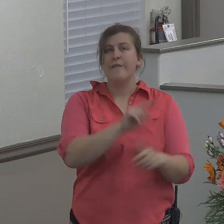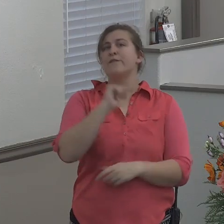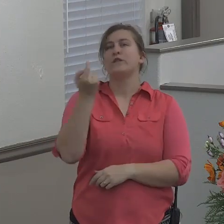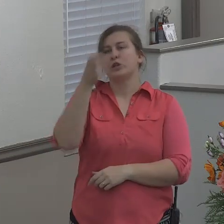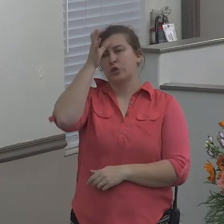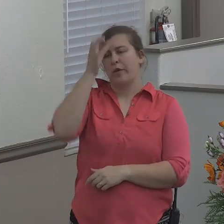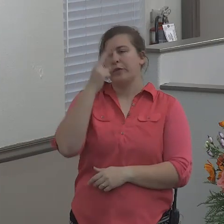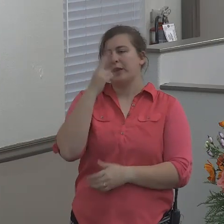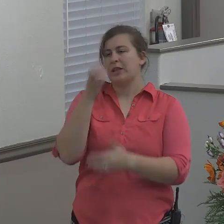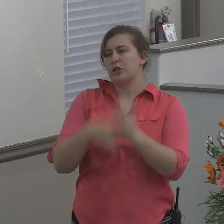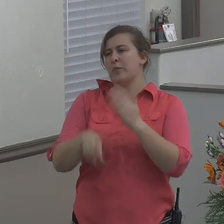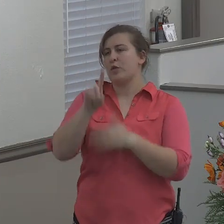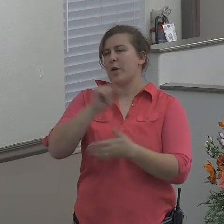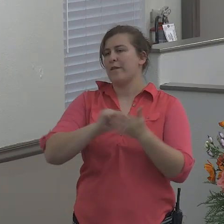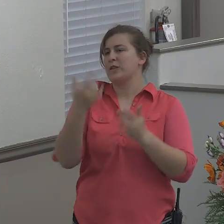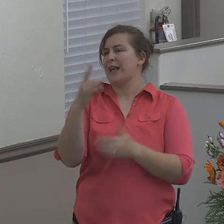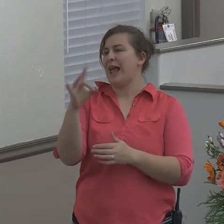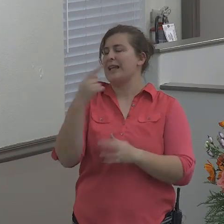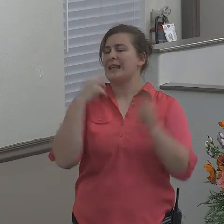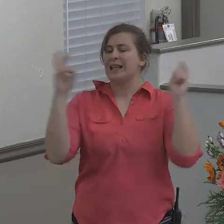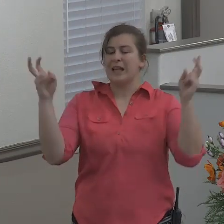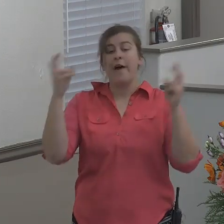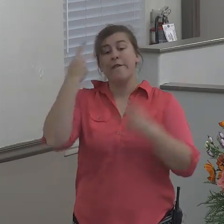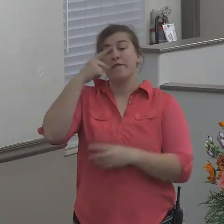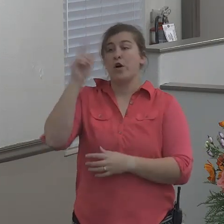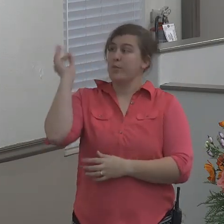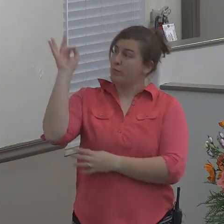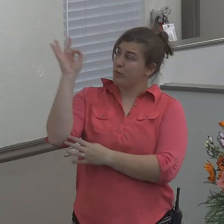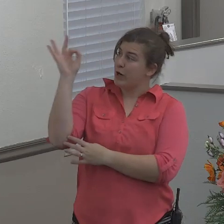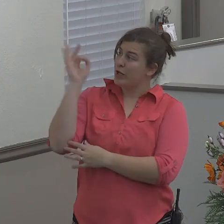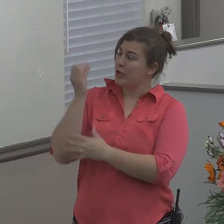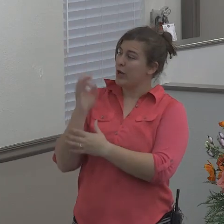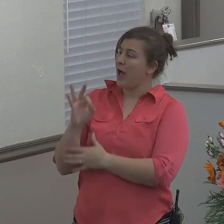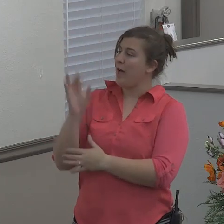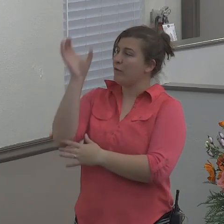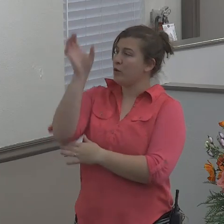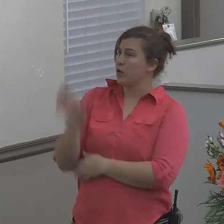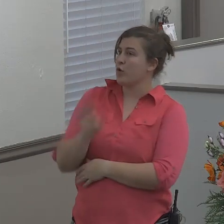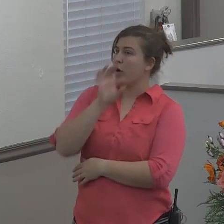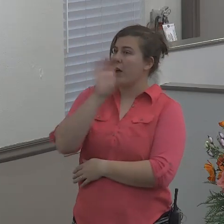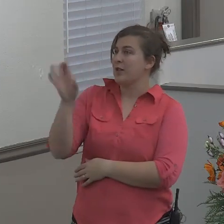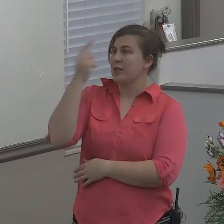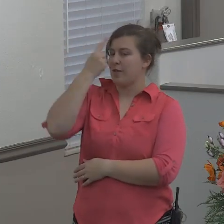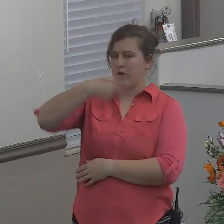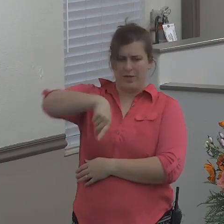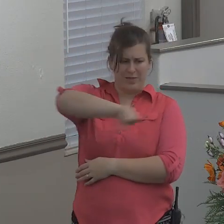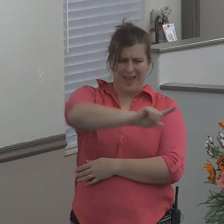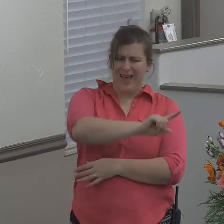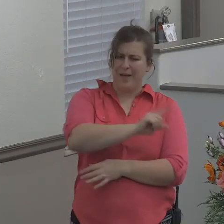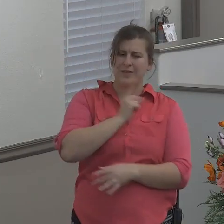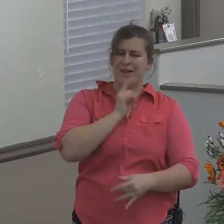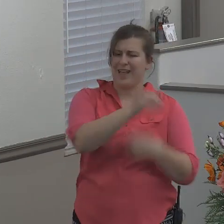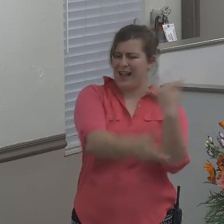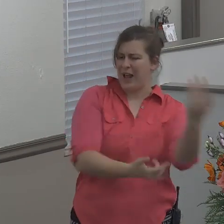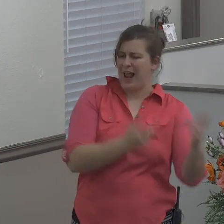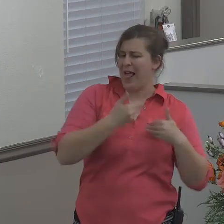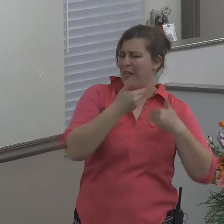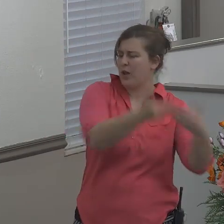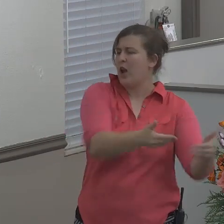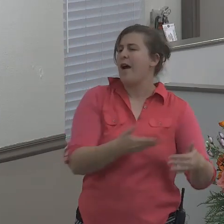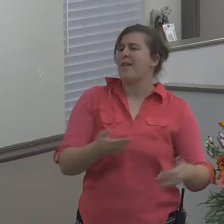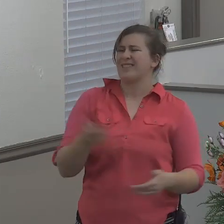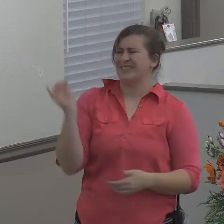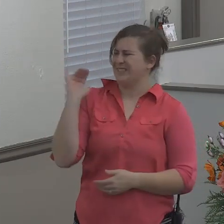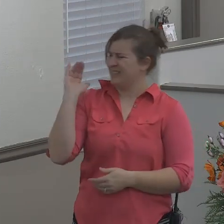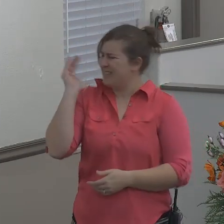one, verse 18, it says, For the preaching of the cross is to them that perish foolishness. But unto us which